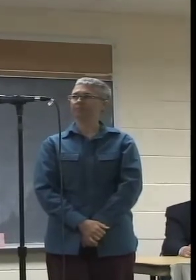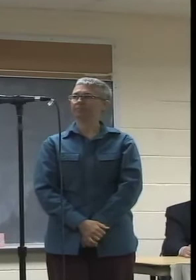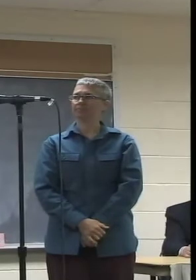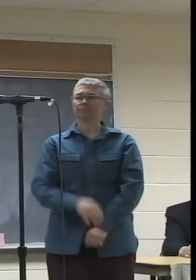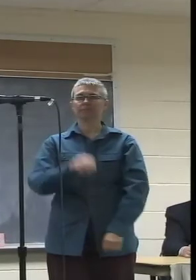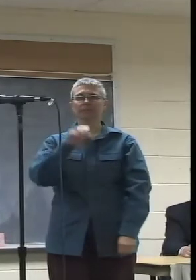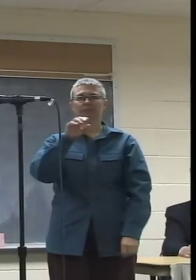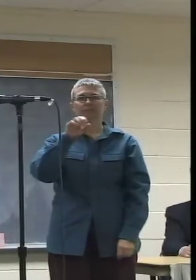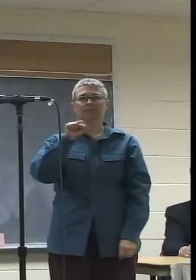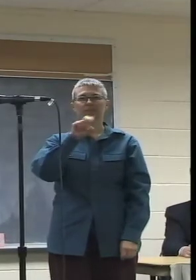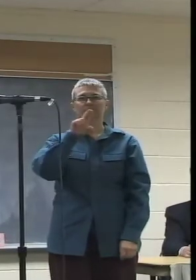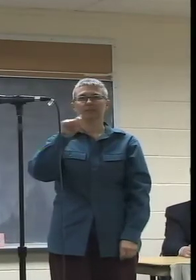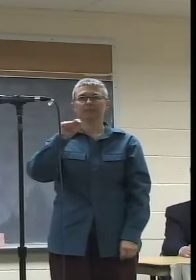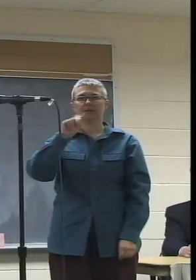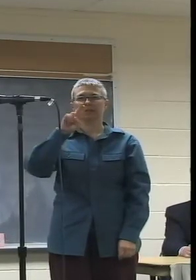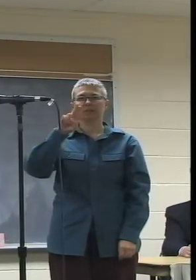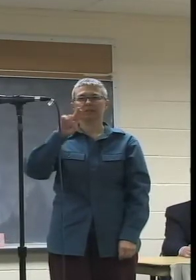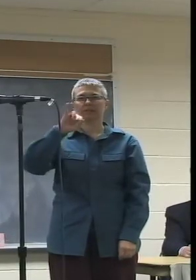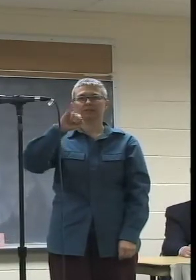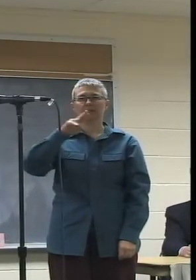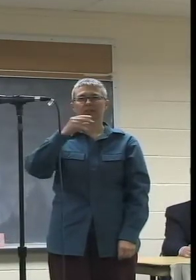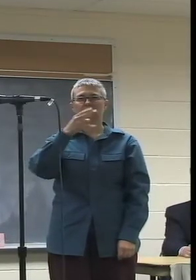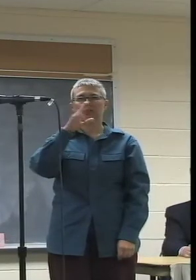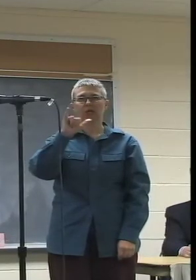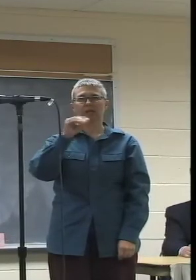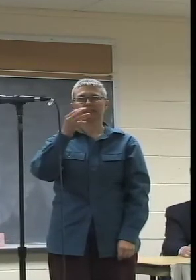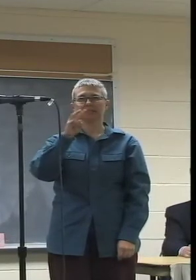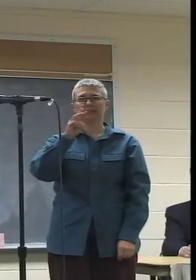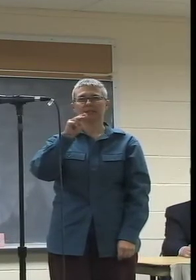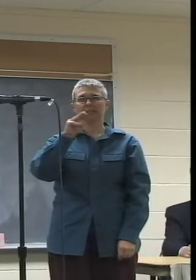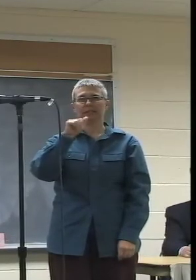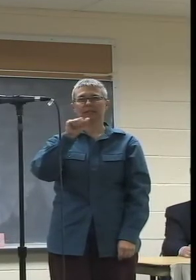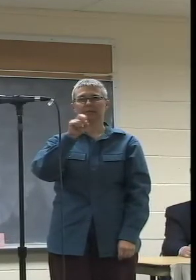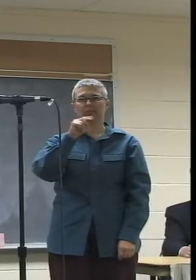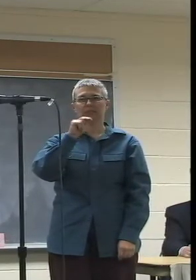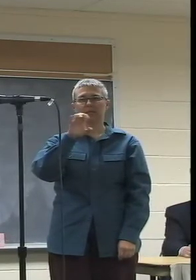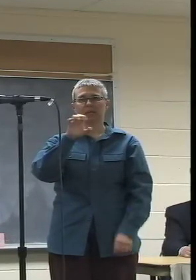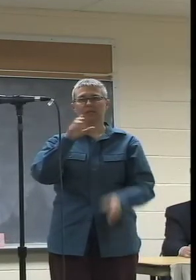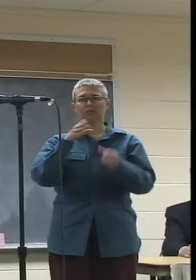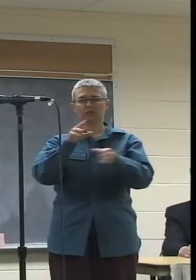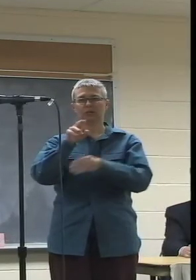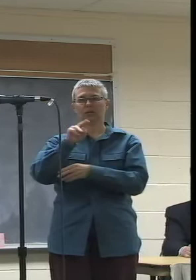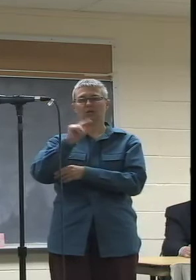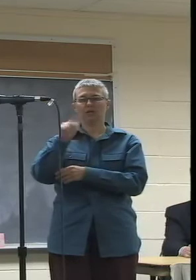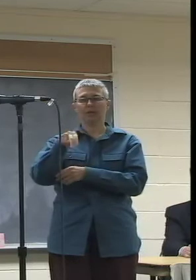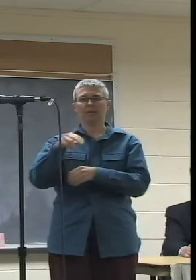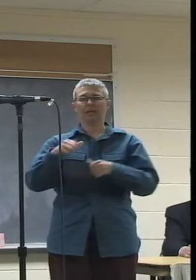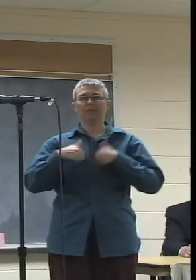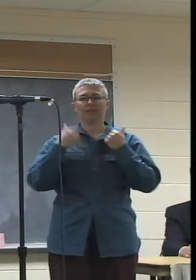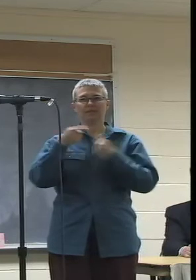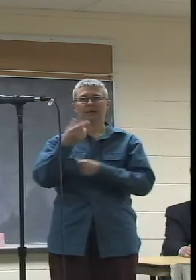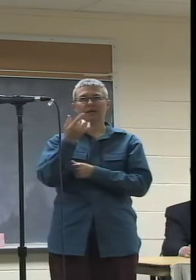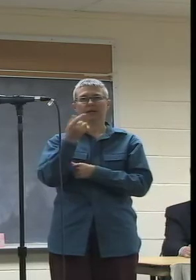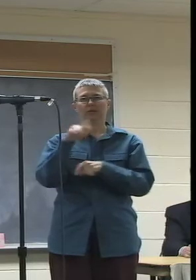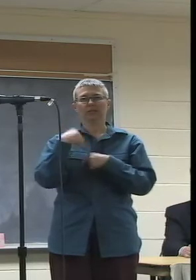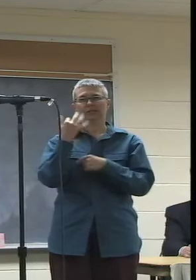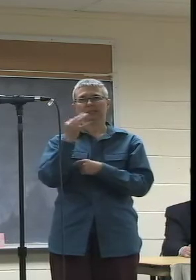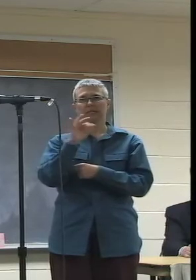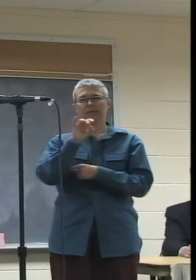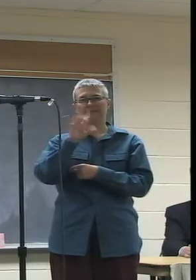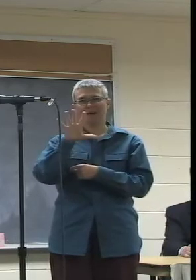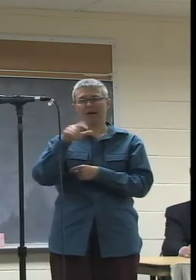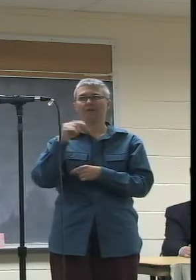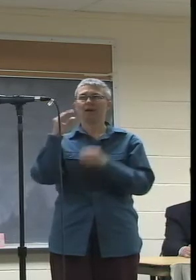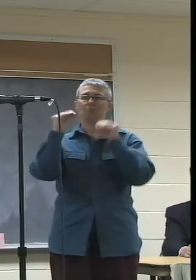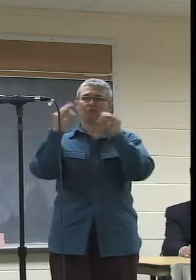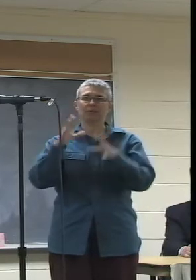Hi. I'm Sat Jali, 60 Masonic Street in Northampton. I've lived here since 1995. I'm also a professor at the University of